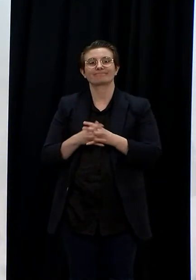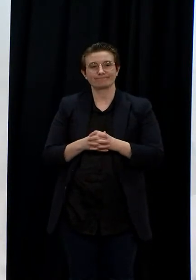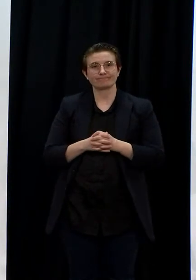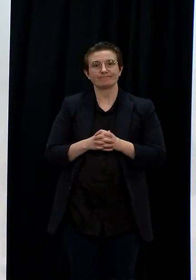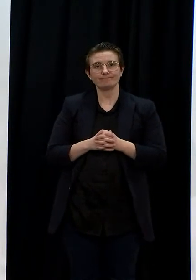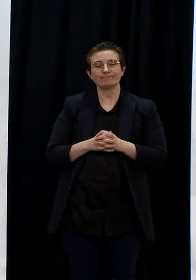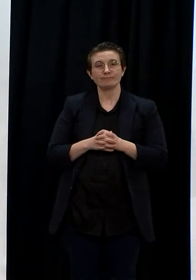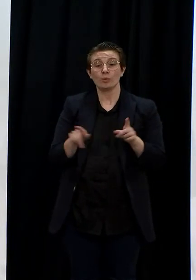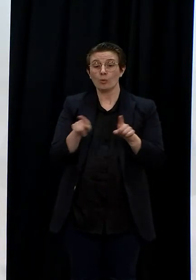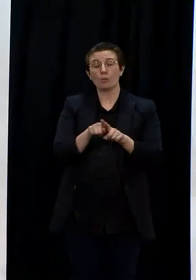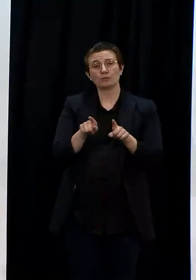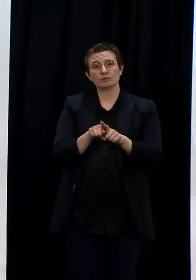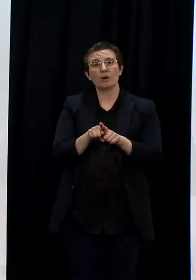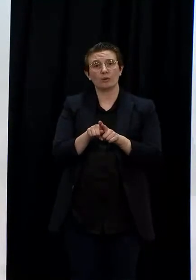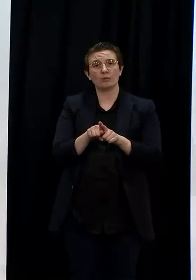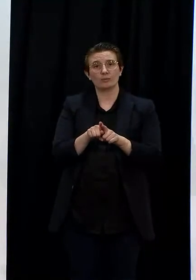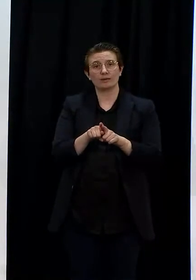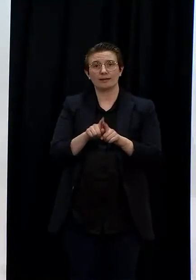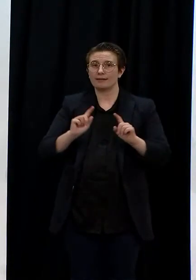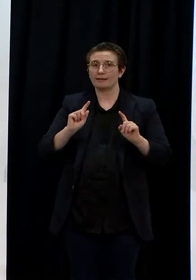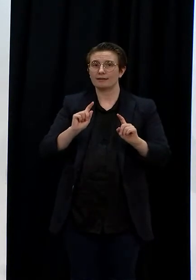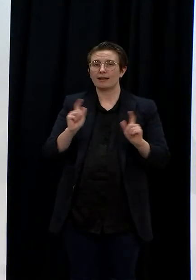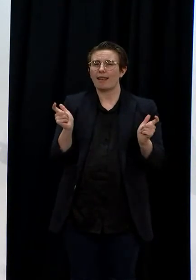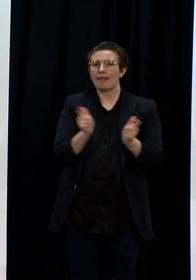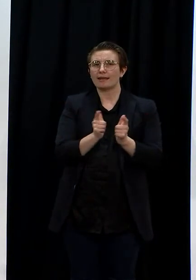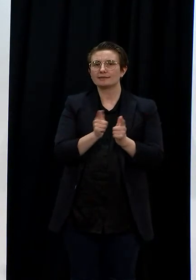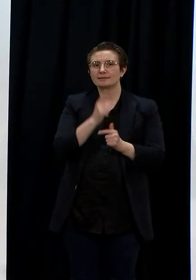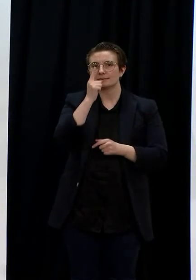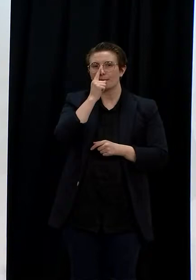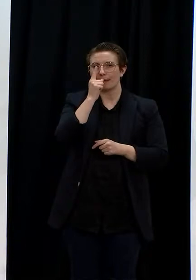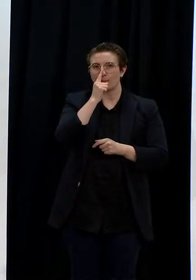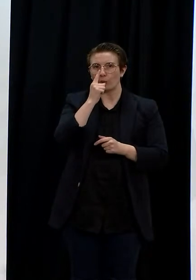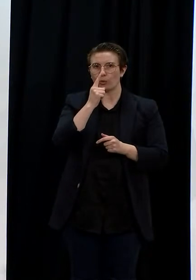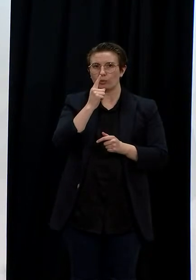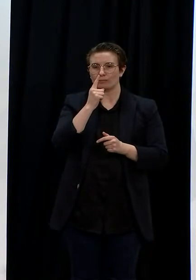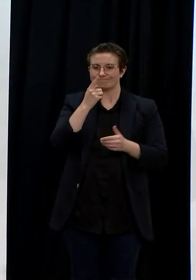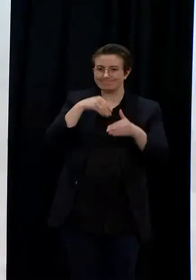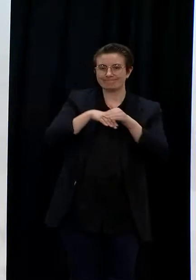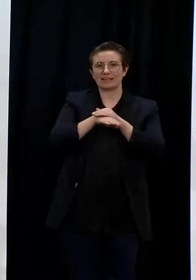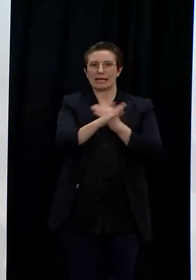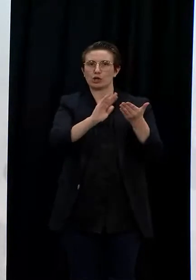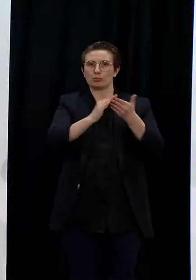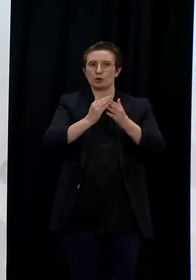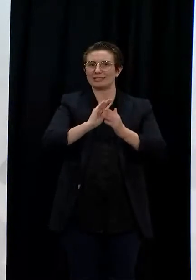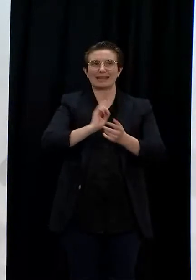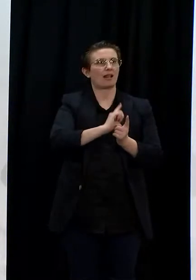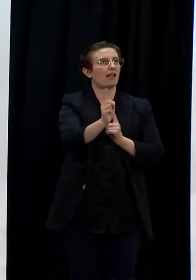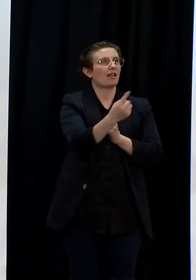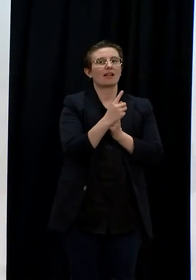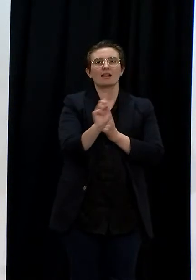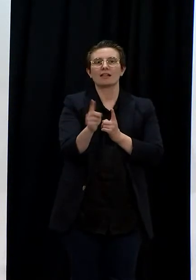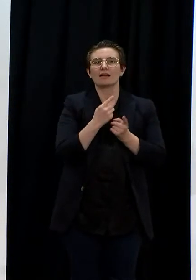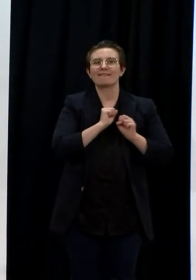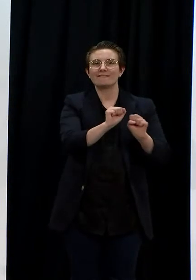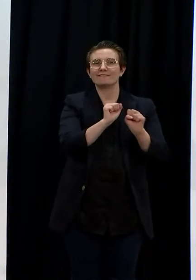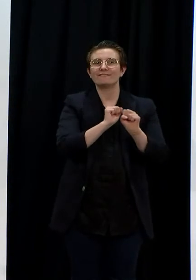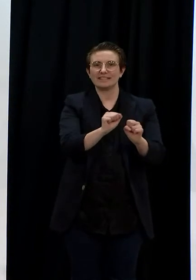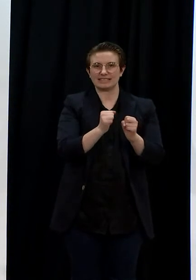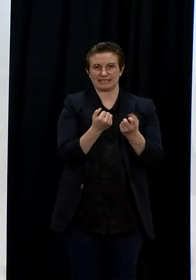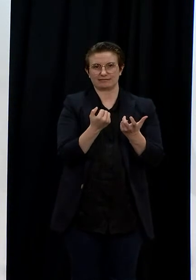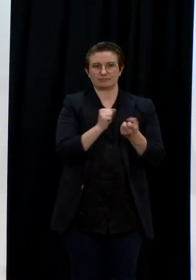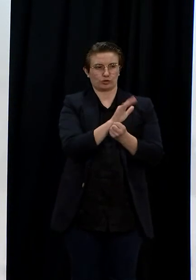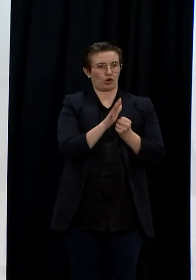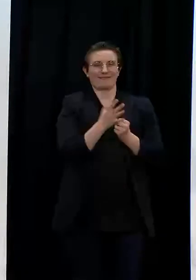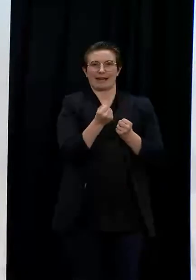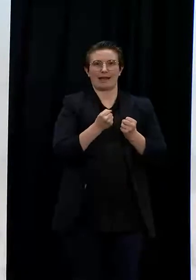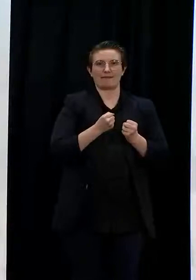fewer cases that are infectious in the community. Today, around 14% or seven of the cases that are